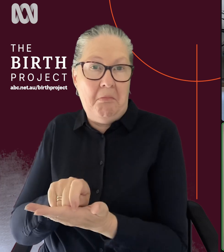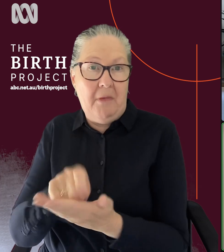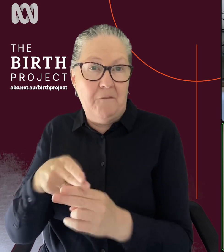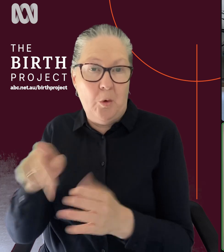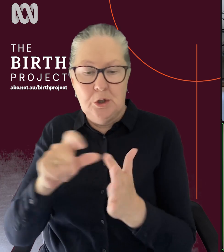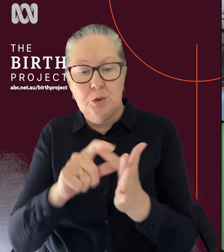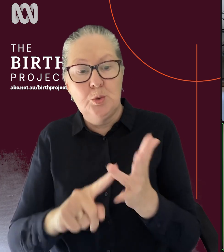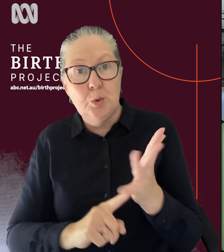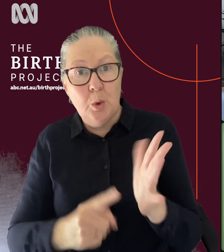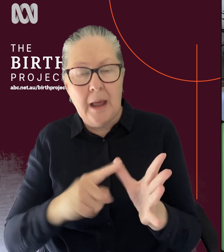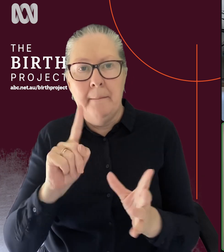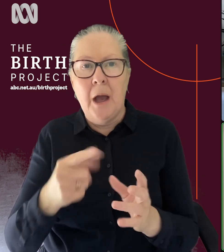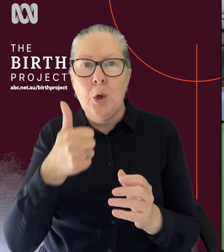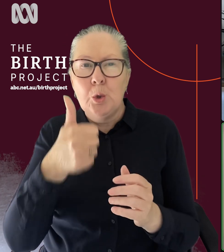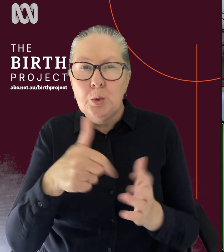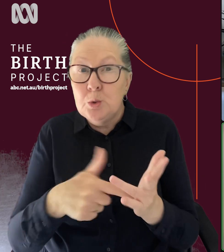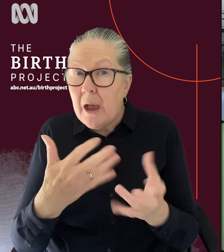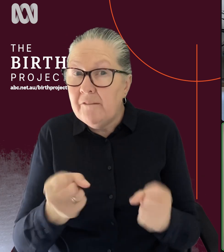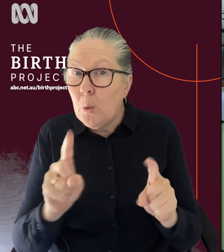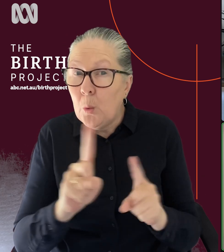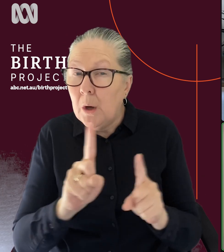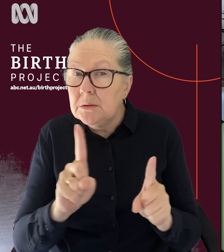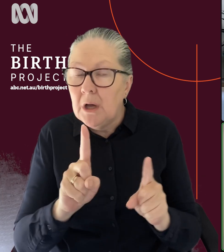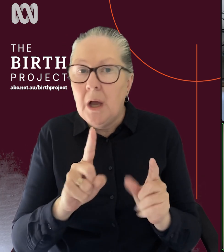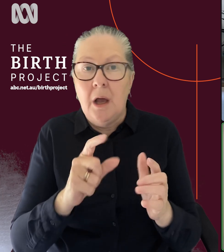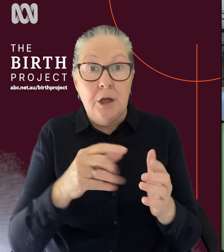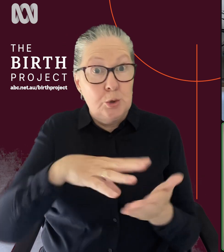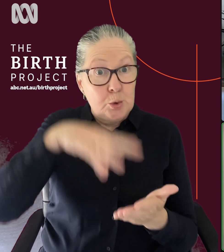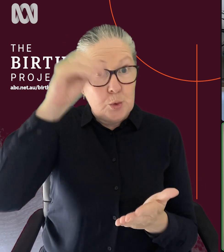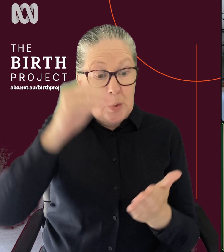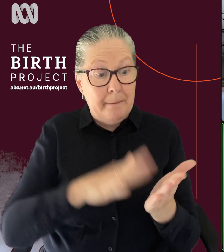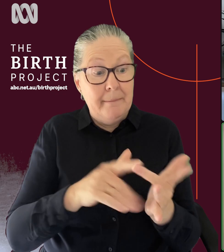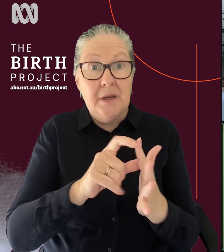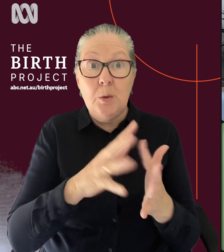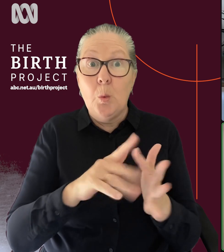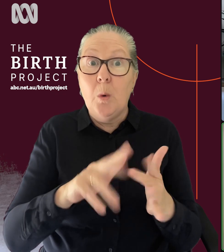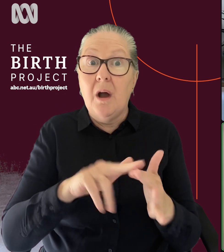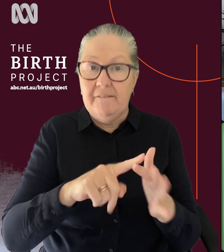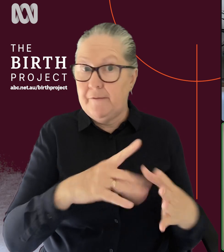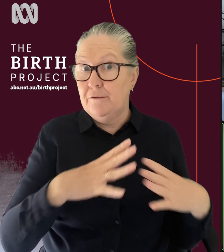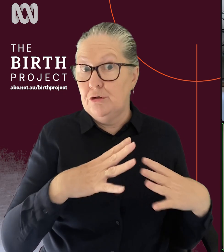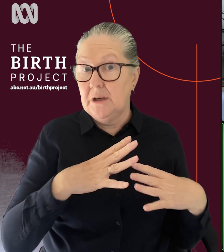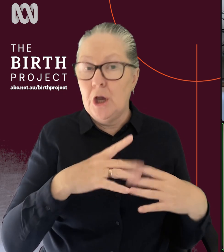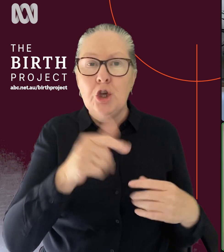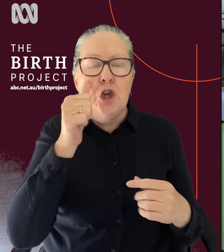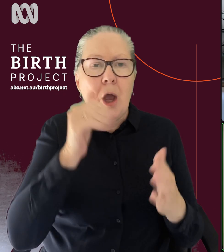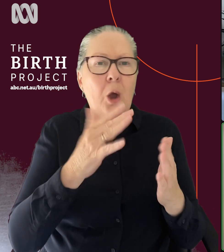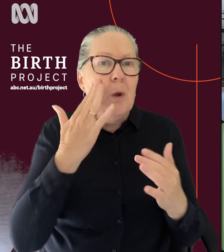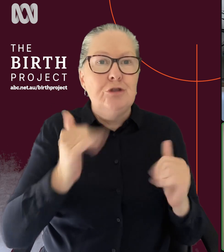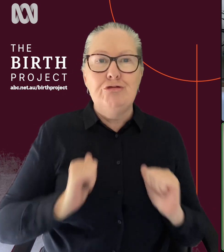kind of bridging there is to have a student midwife and they're free and any midwife who's in training needs to attend a number of births.